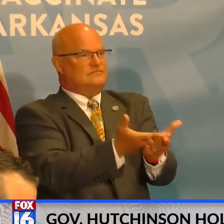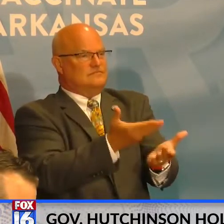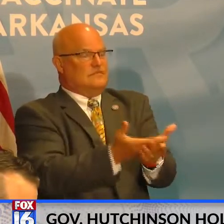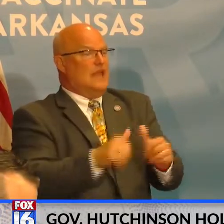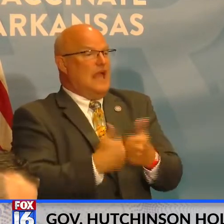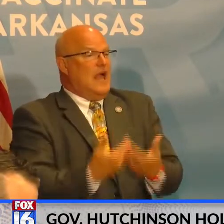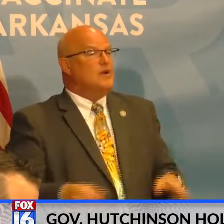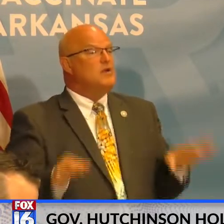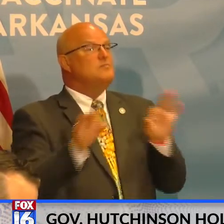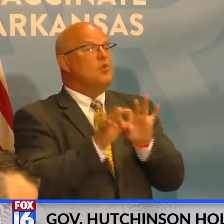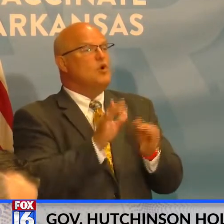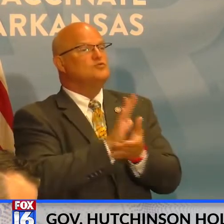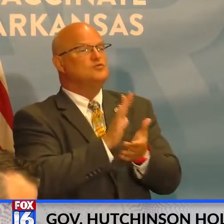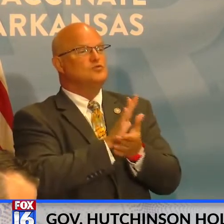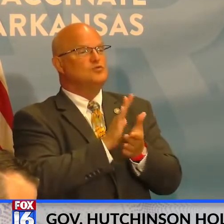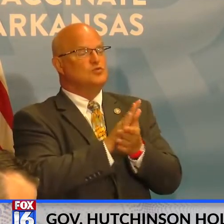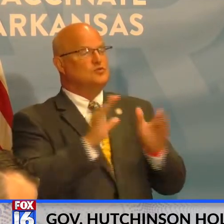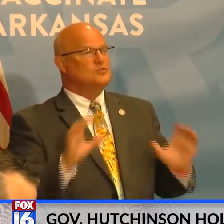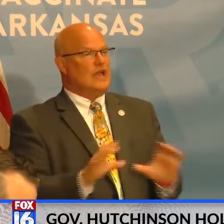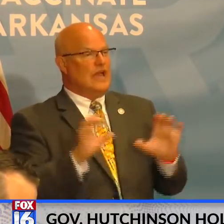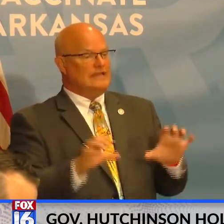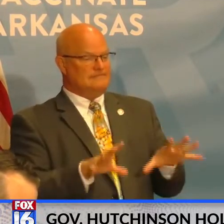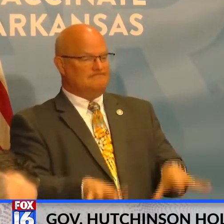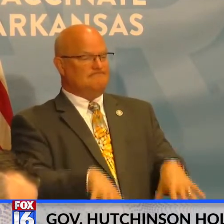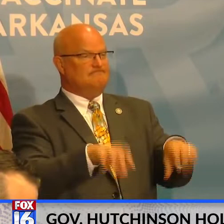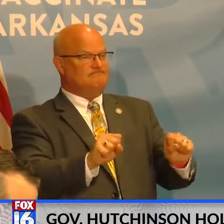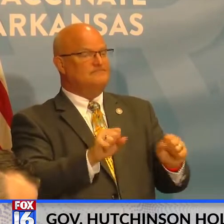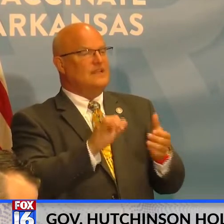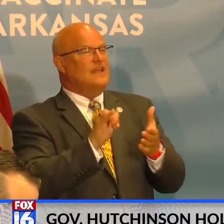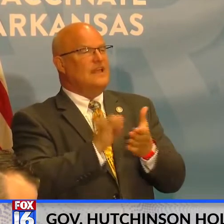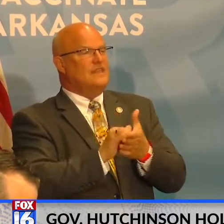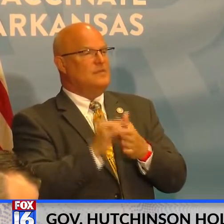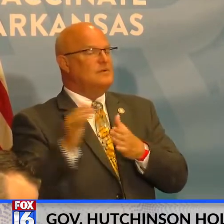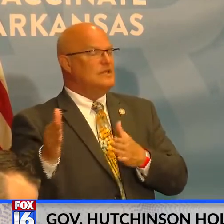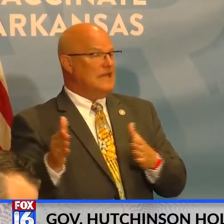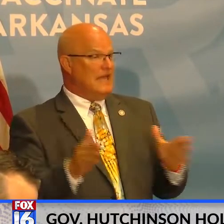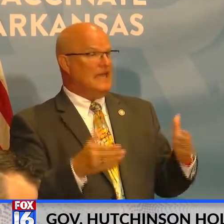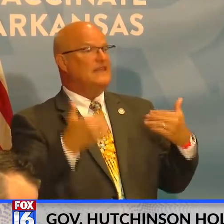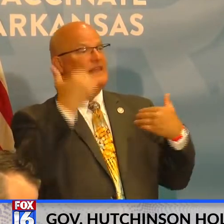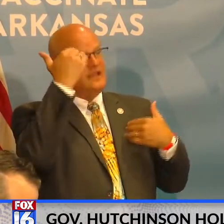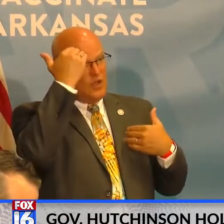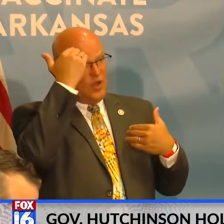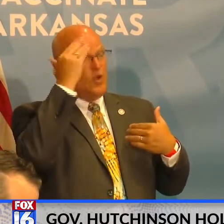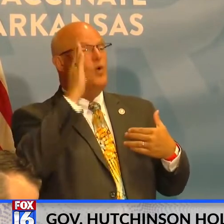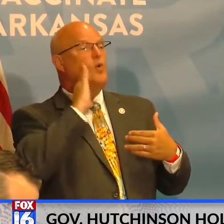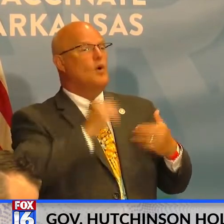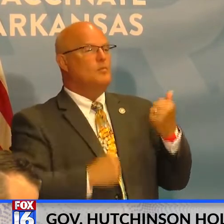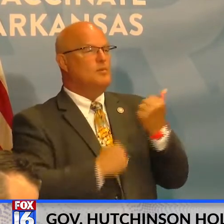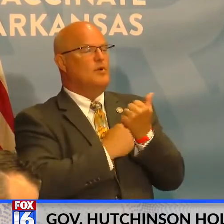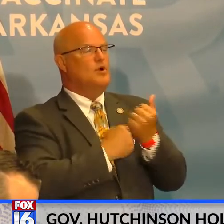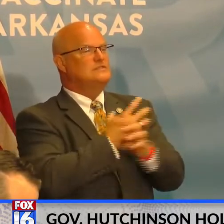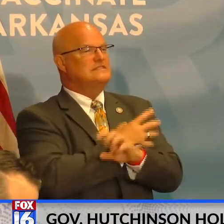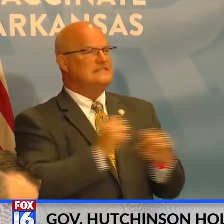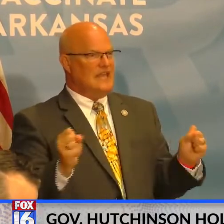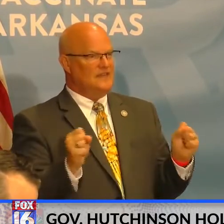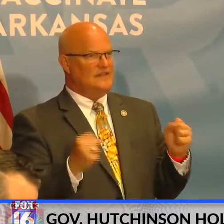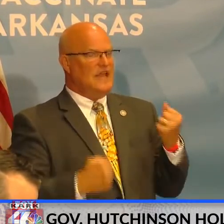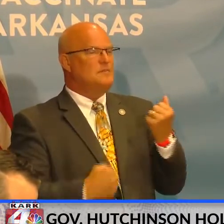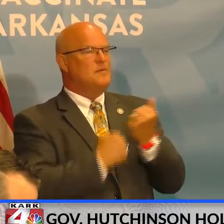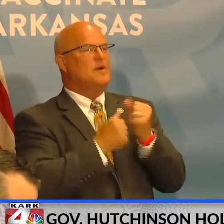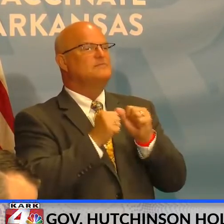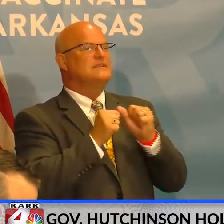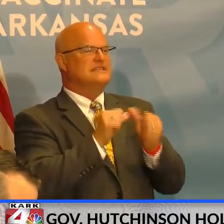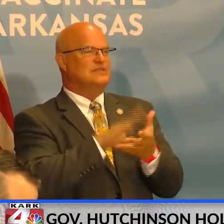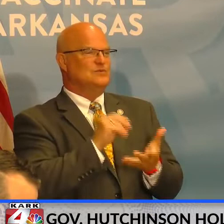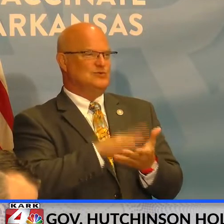how important schools are, um, taking the, um, strategies that they know will promote safety and promote continuous